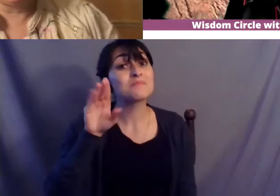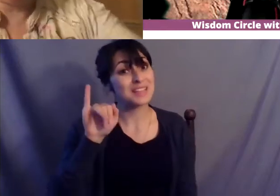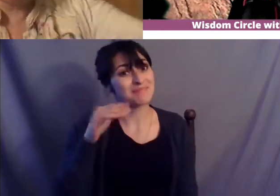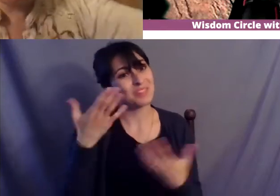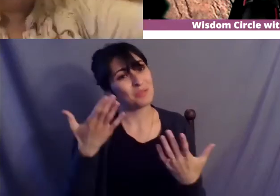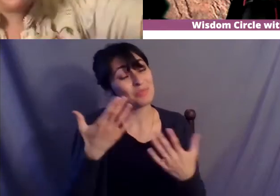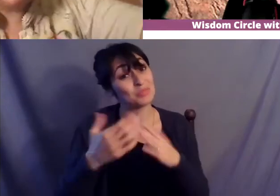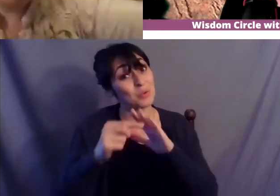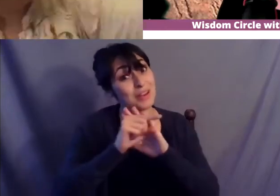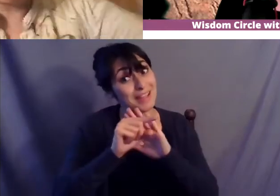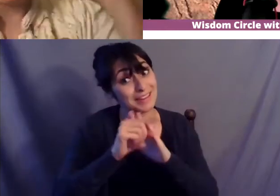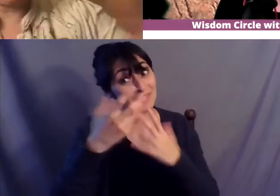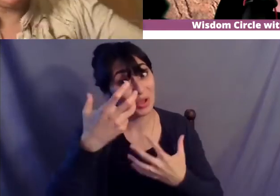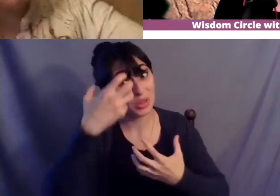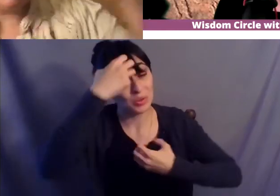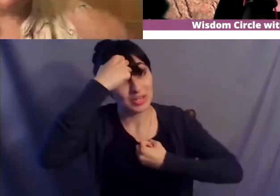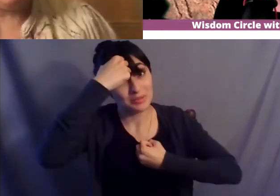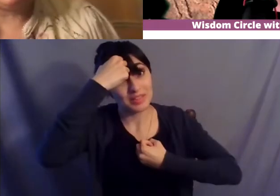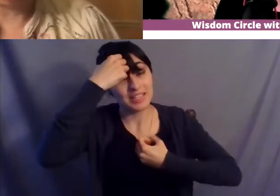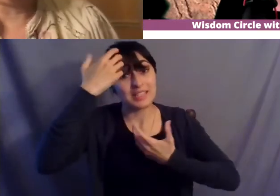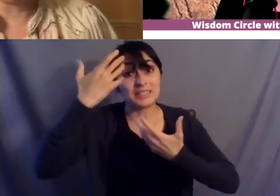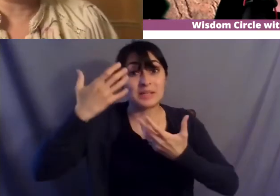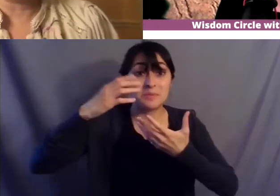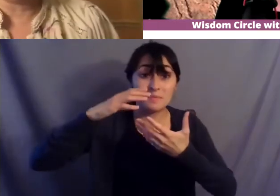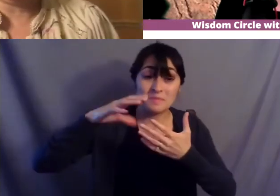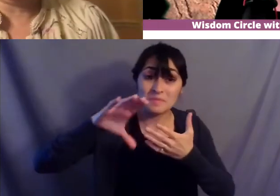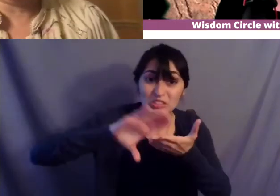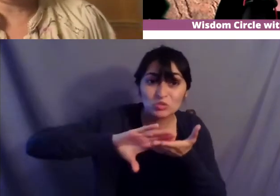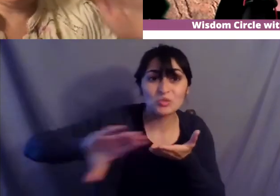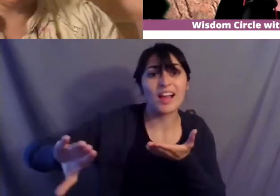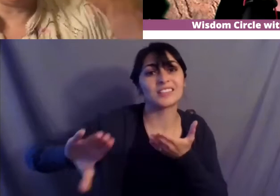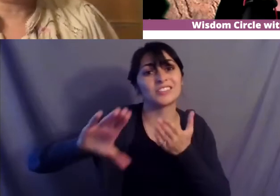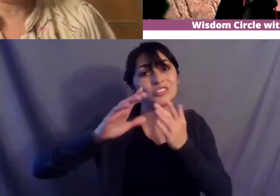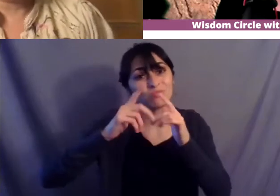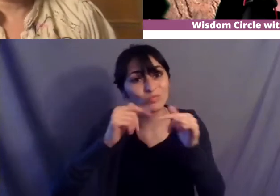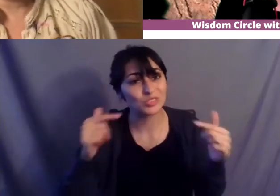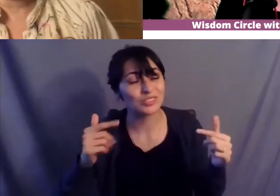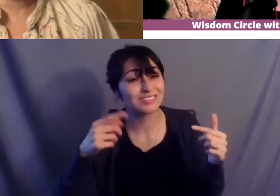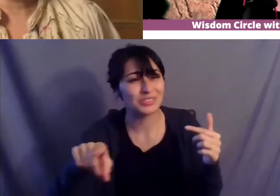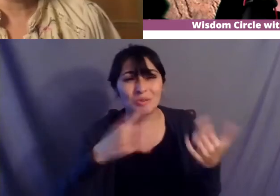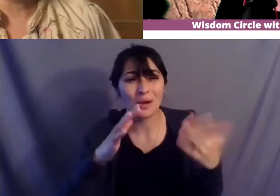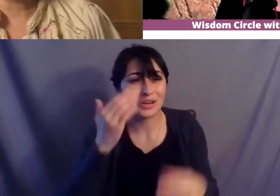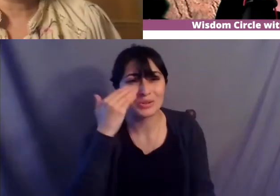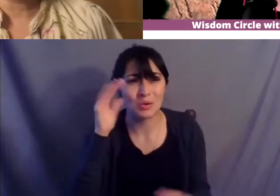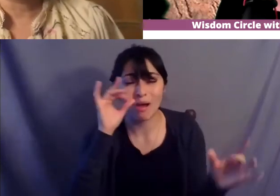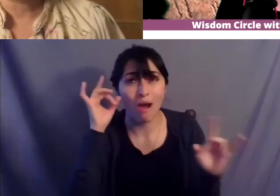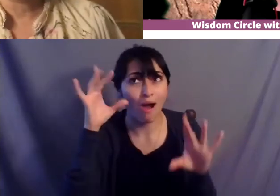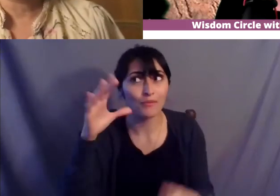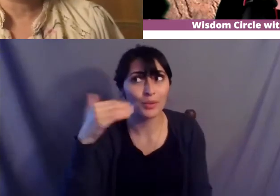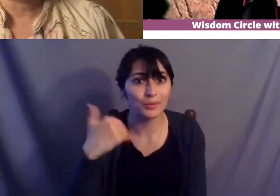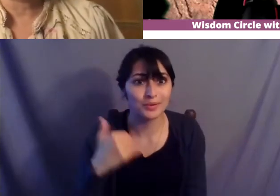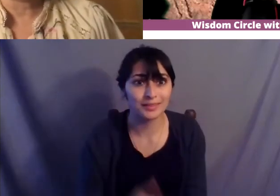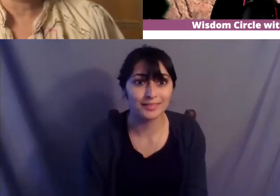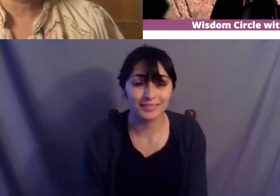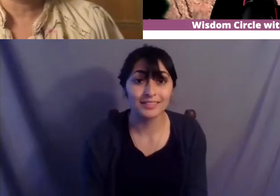negative colonialism extraction all of that uh uh terrible like we know this um let me let me talk